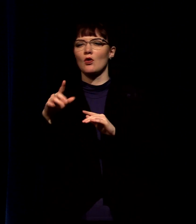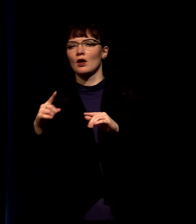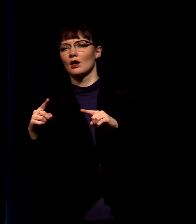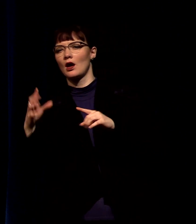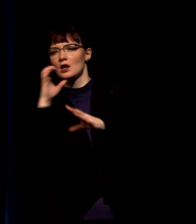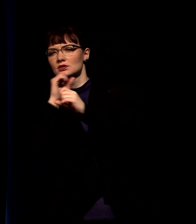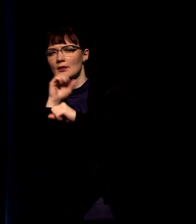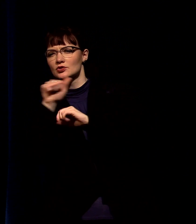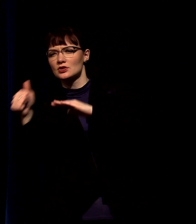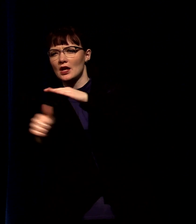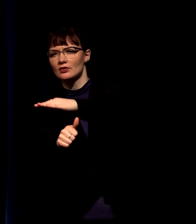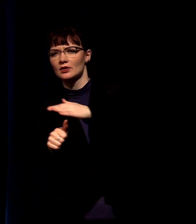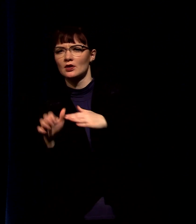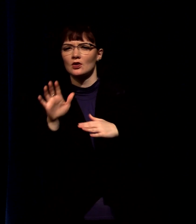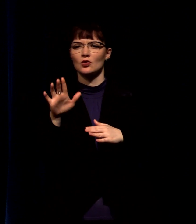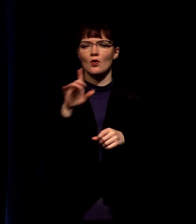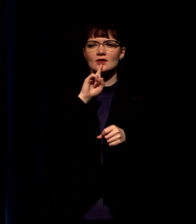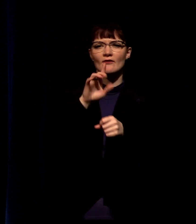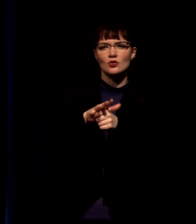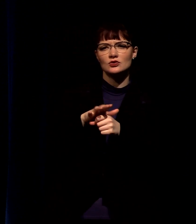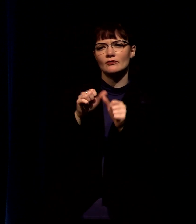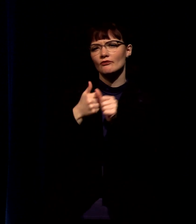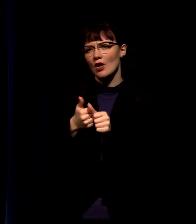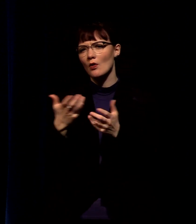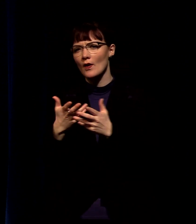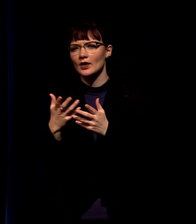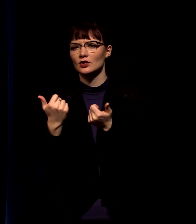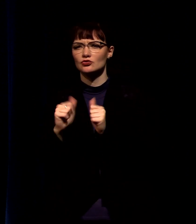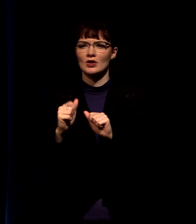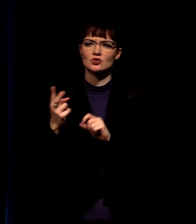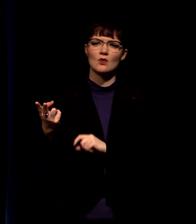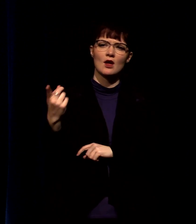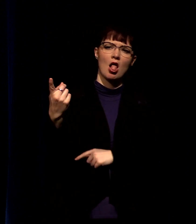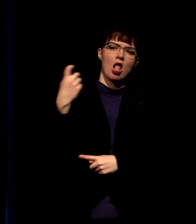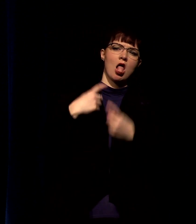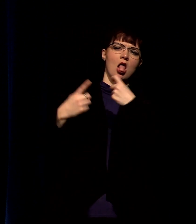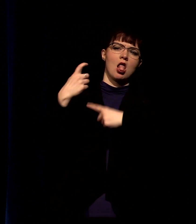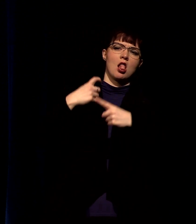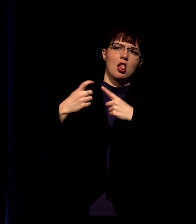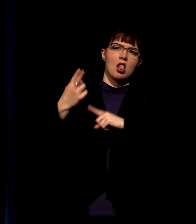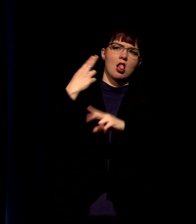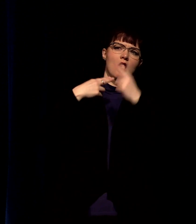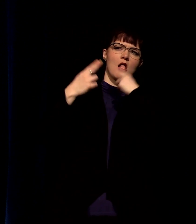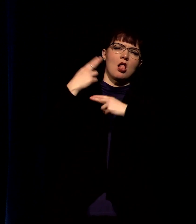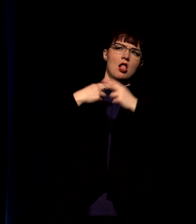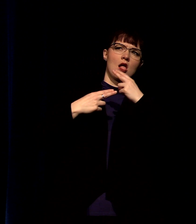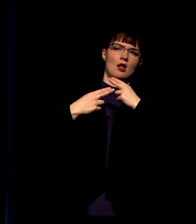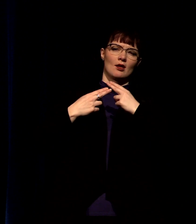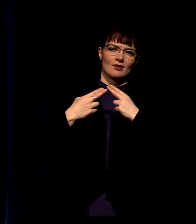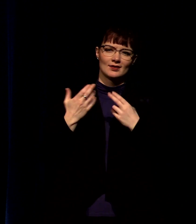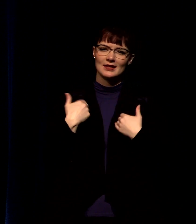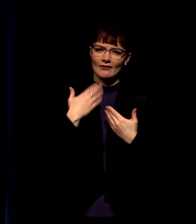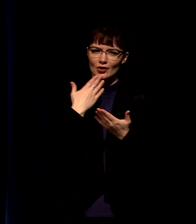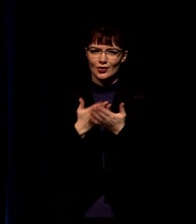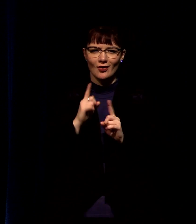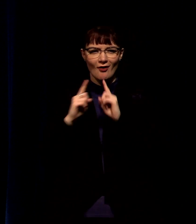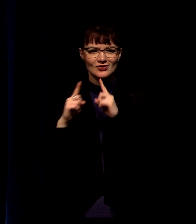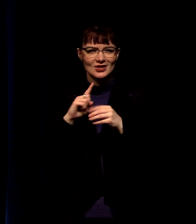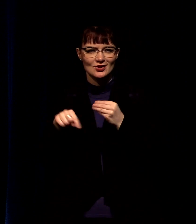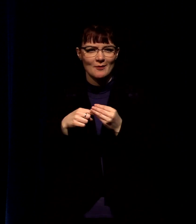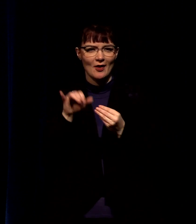assumption and where is your devotion that is causing you to come at me in this way and let's go deeper and let's have a civil conversation about this and